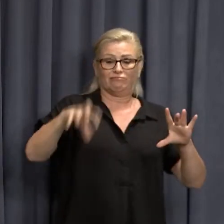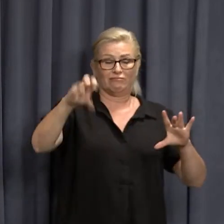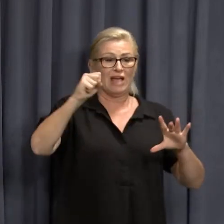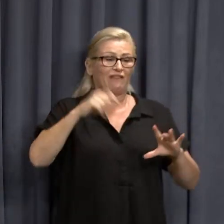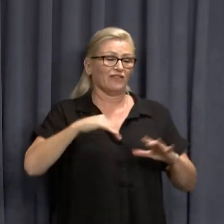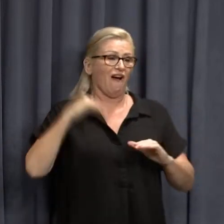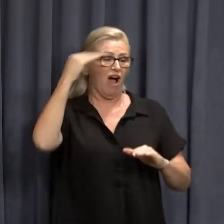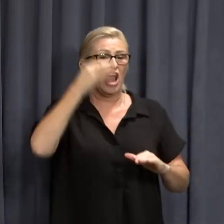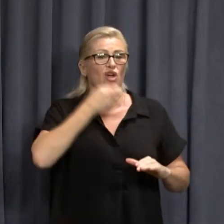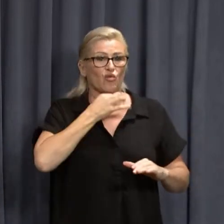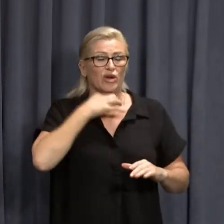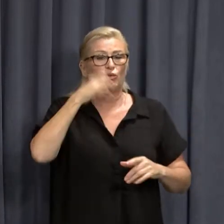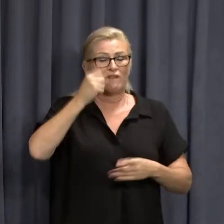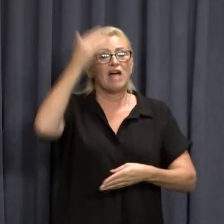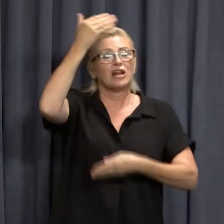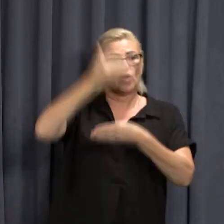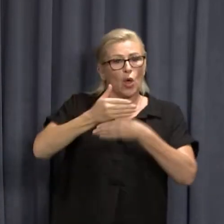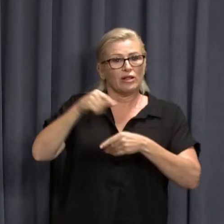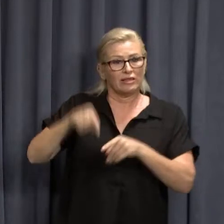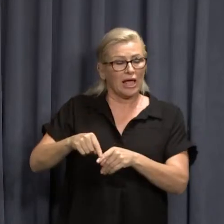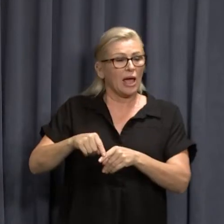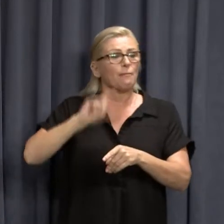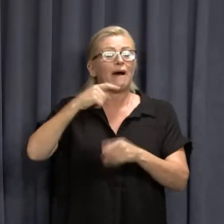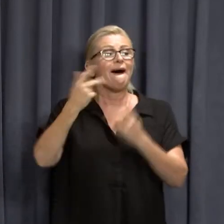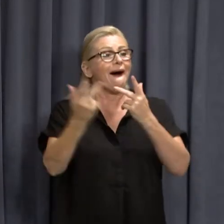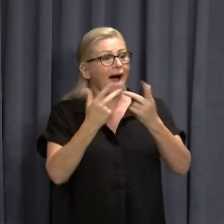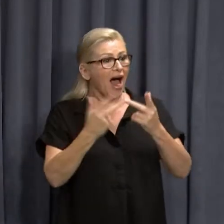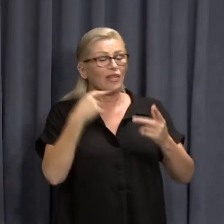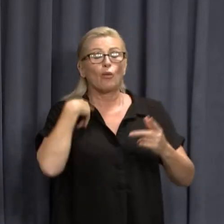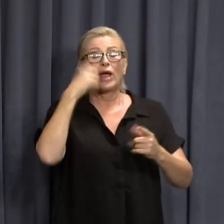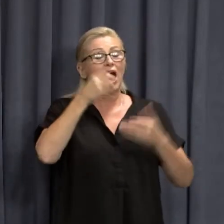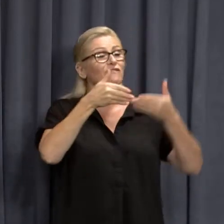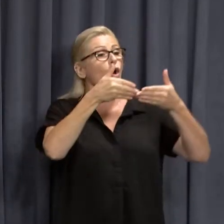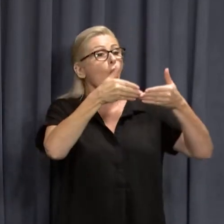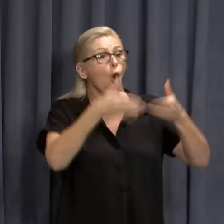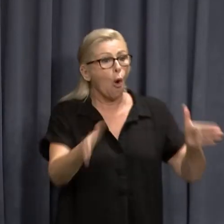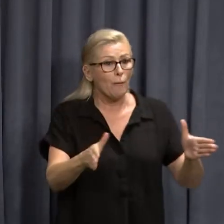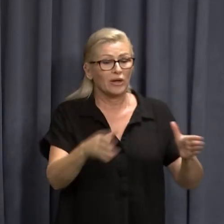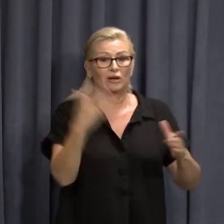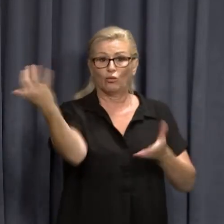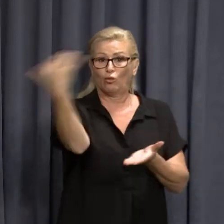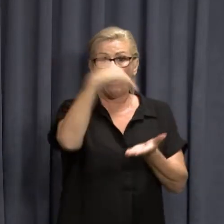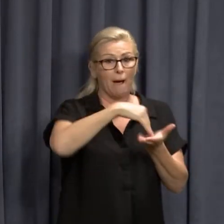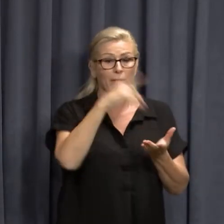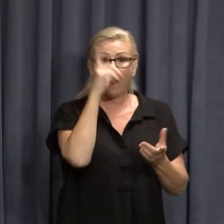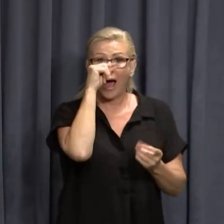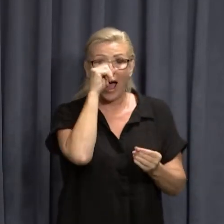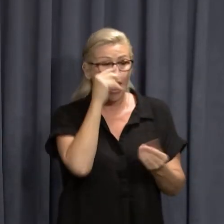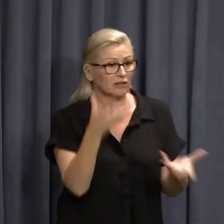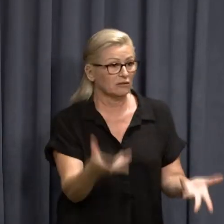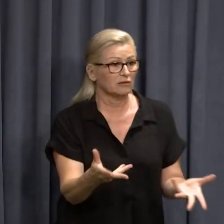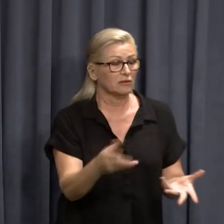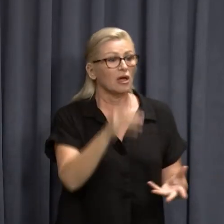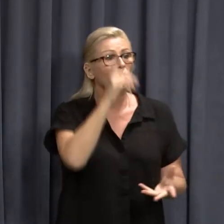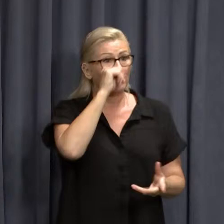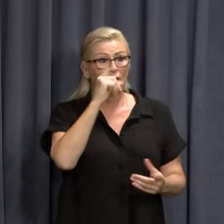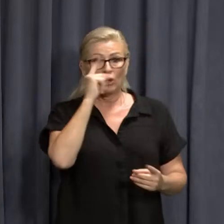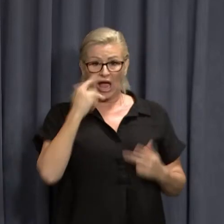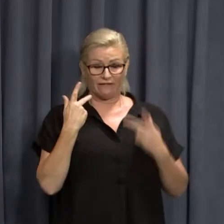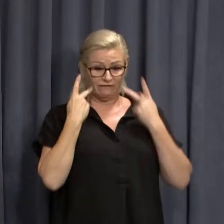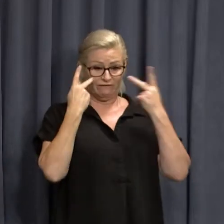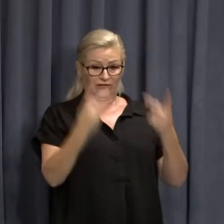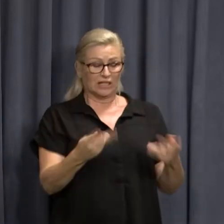to close the borders to various states but at various points in time we have been open to every part of Australia and people have been able to visit